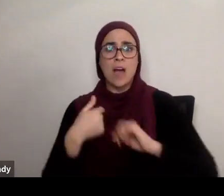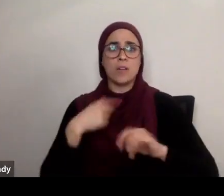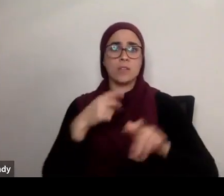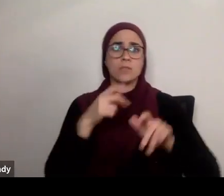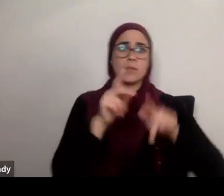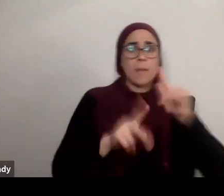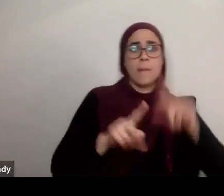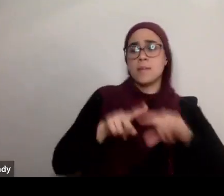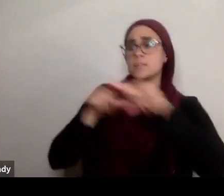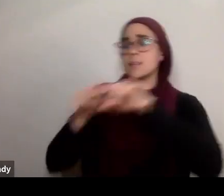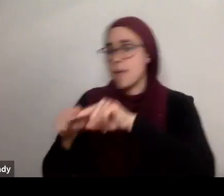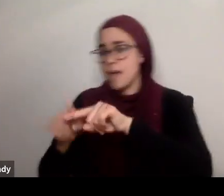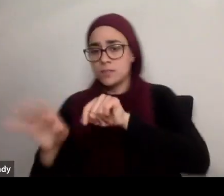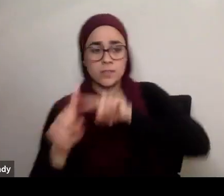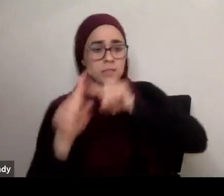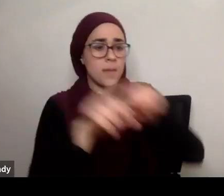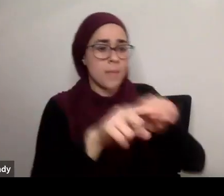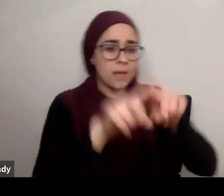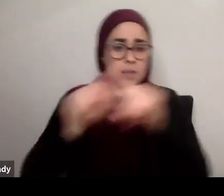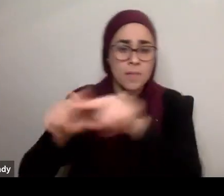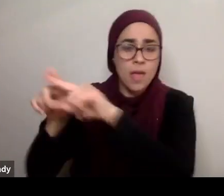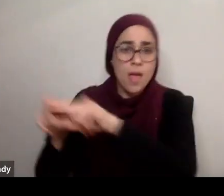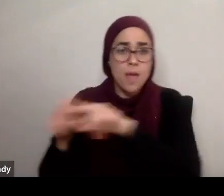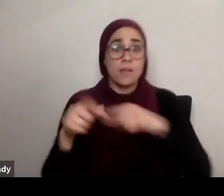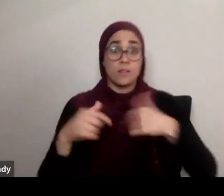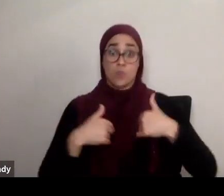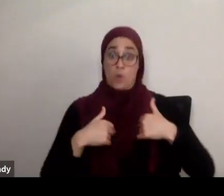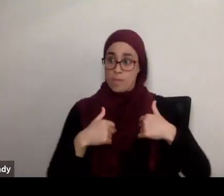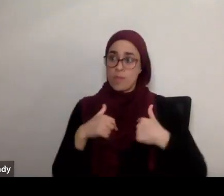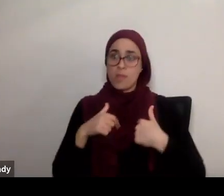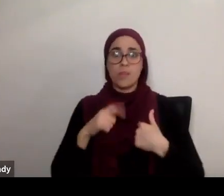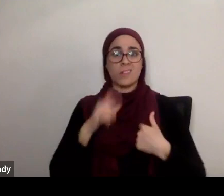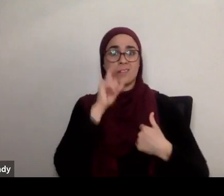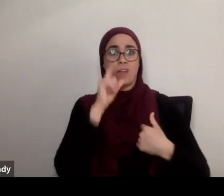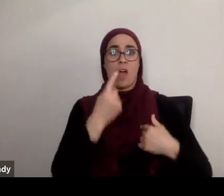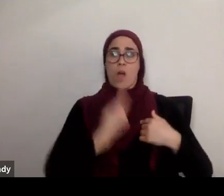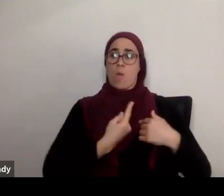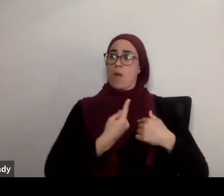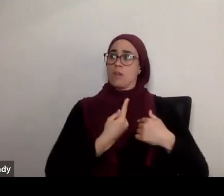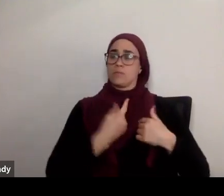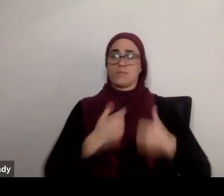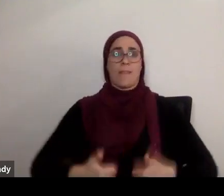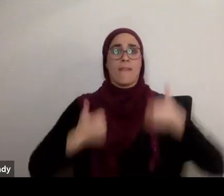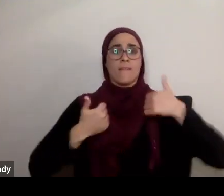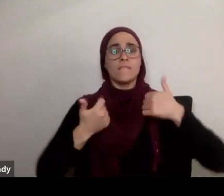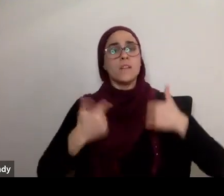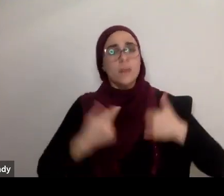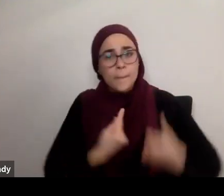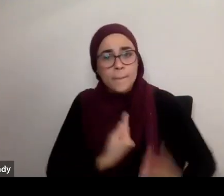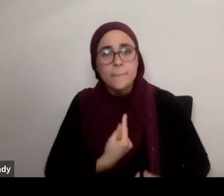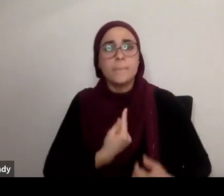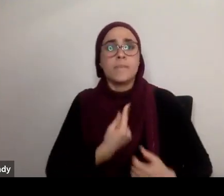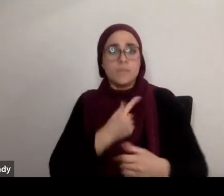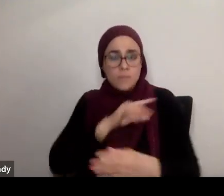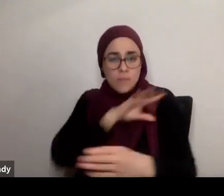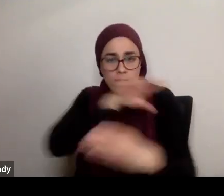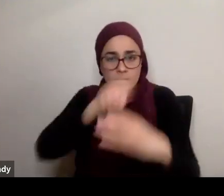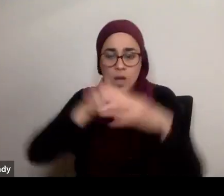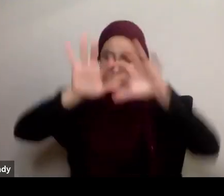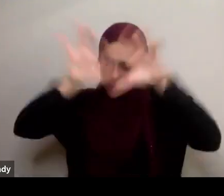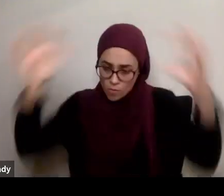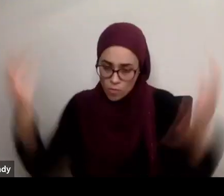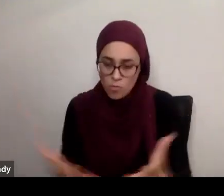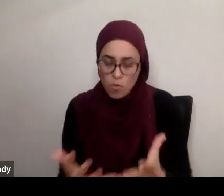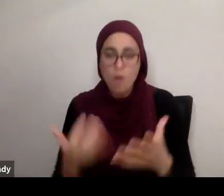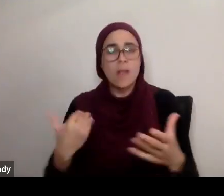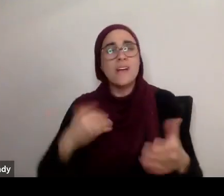whole. That I am, yes, I am, I am a piece of the puzzle. I'm not the only thing that exists, obviously not. And so many other things have to exist in